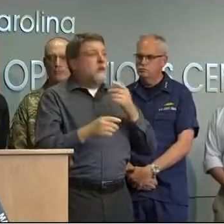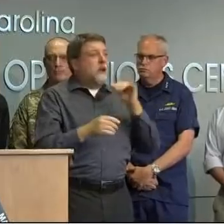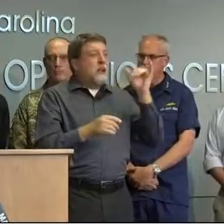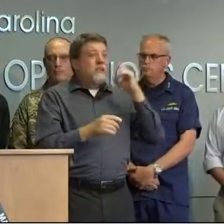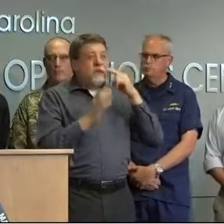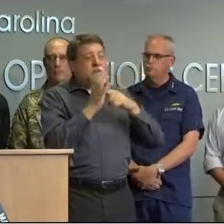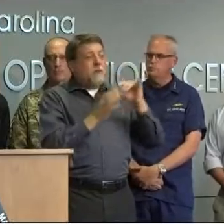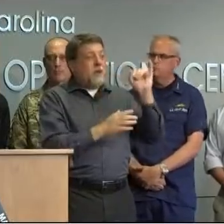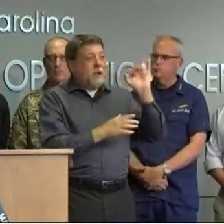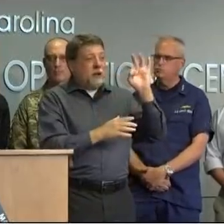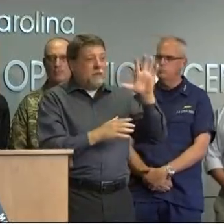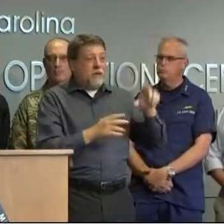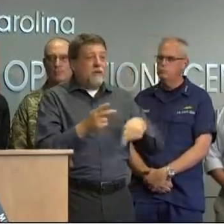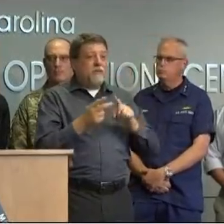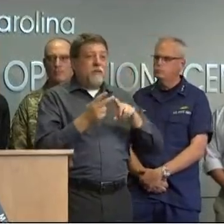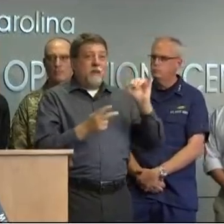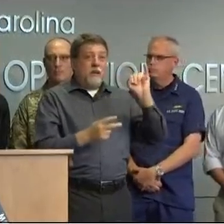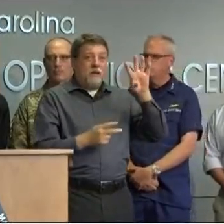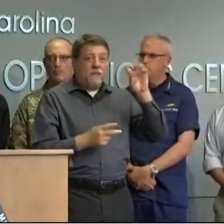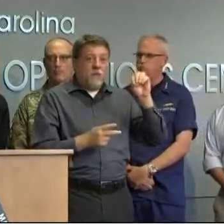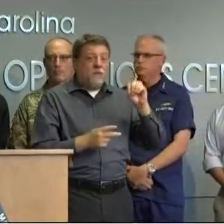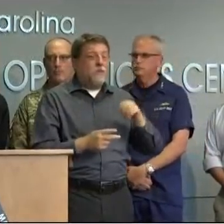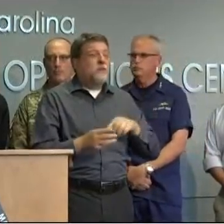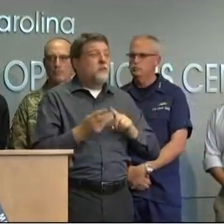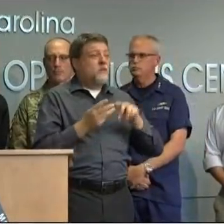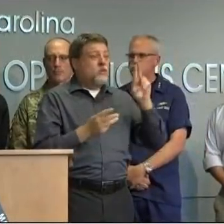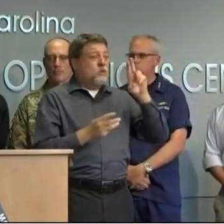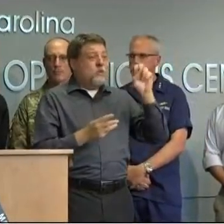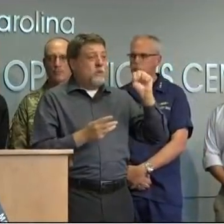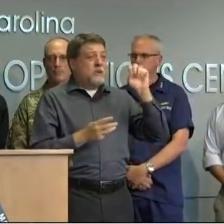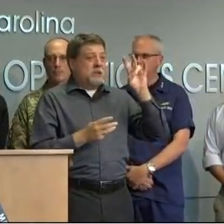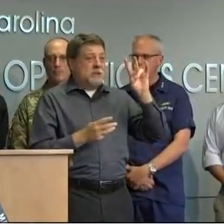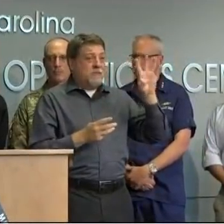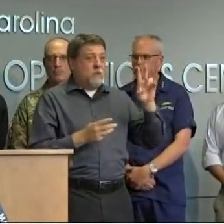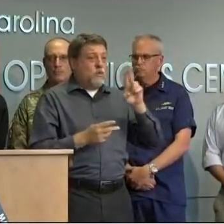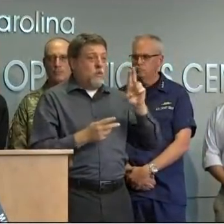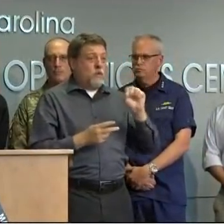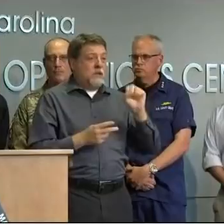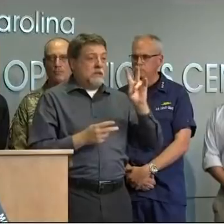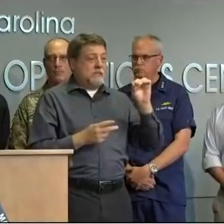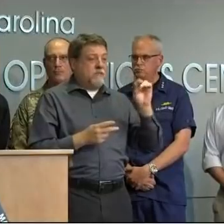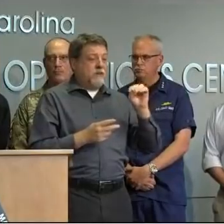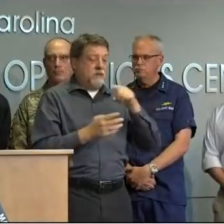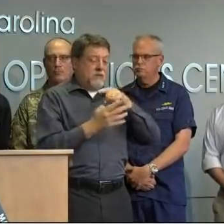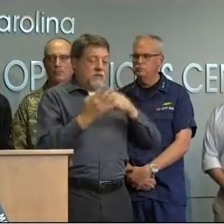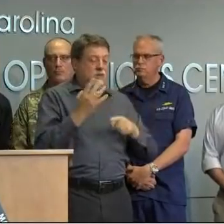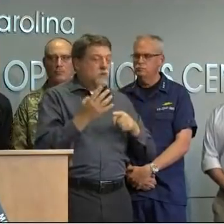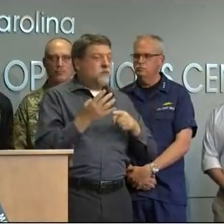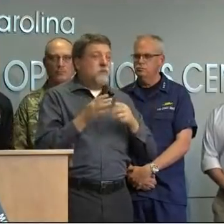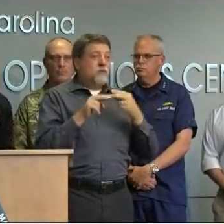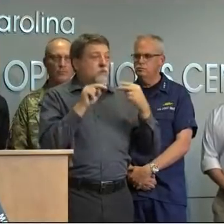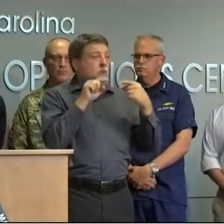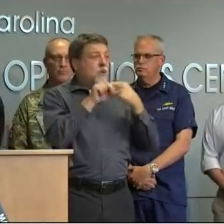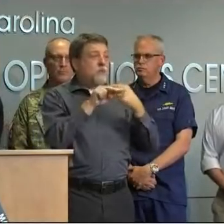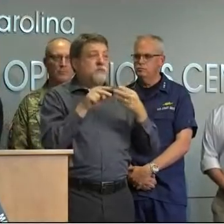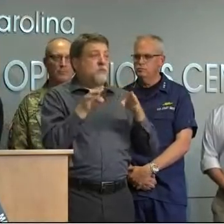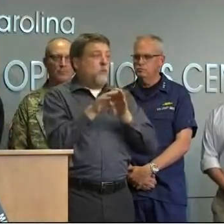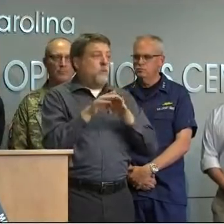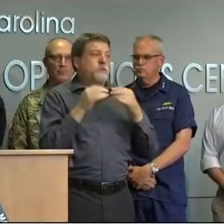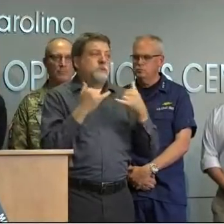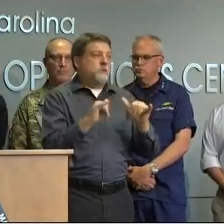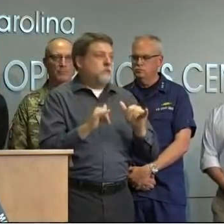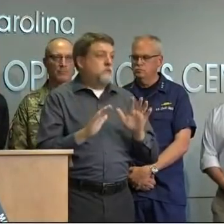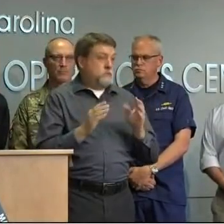i-95 i-40 us-74 us-70 remain closed several